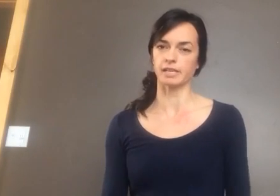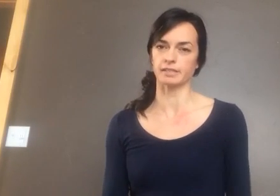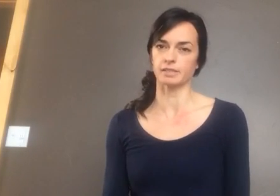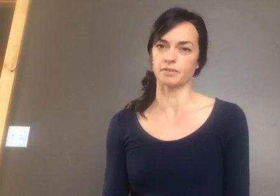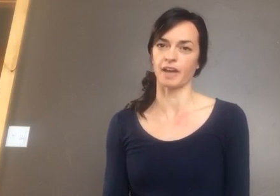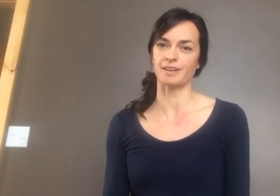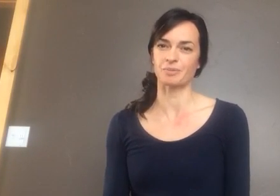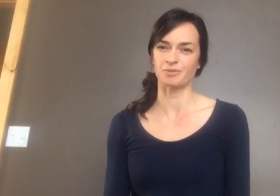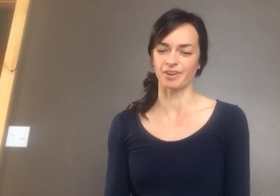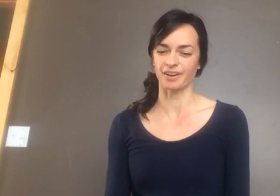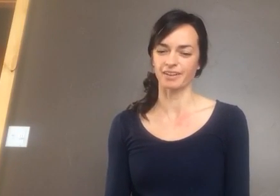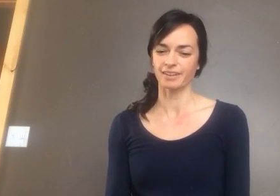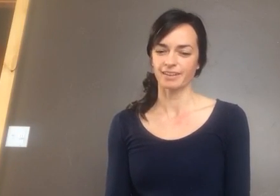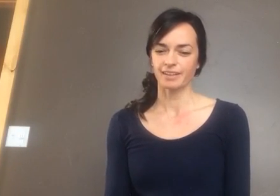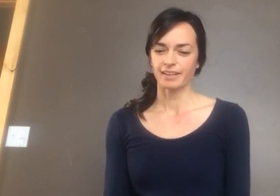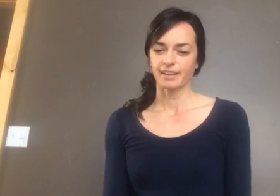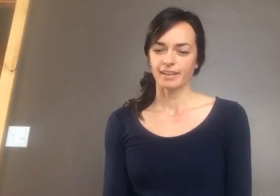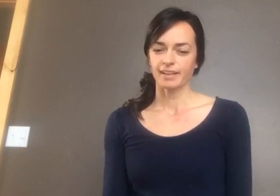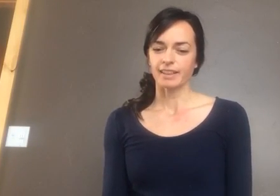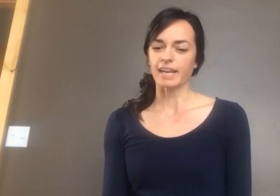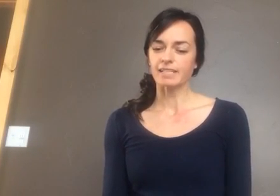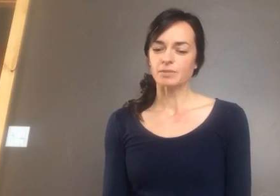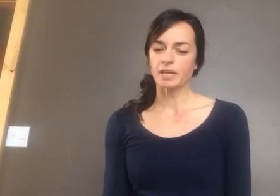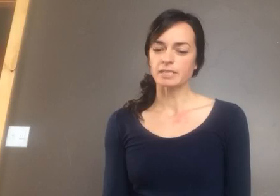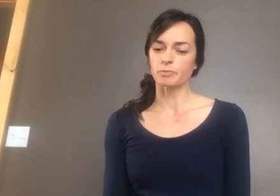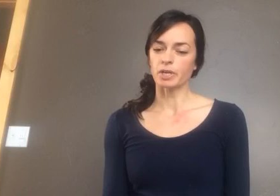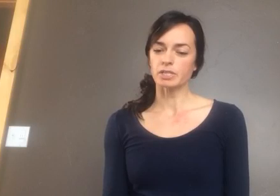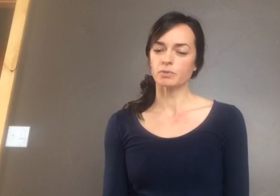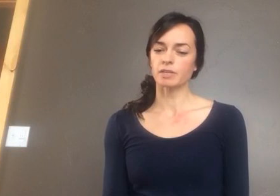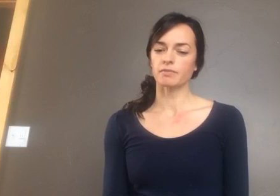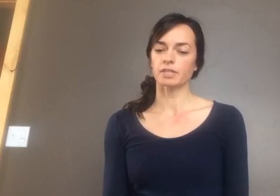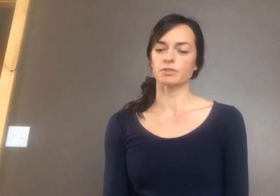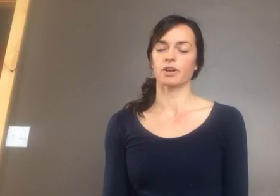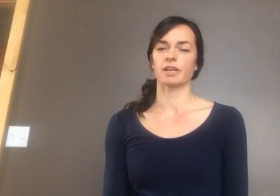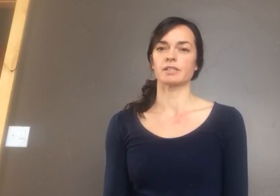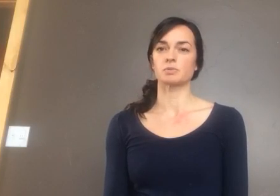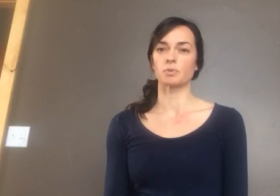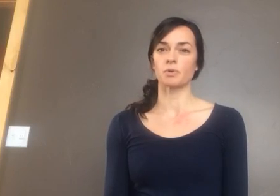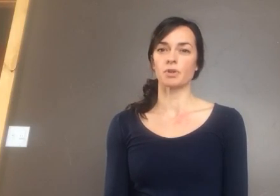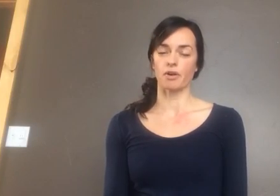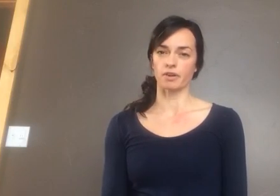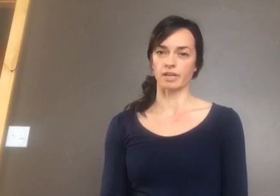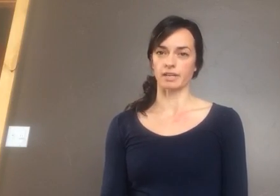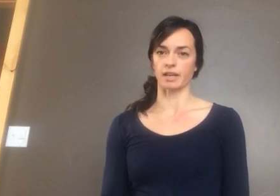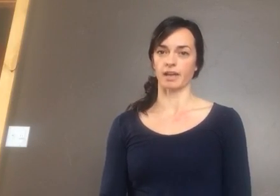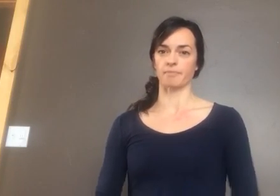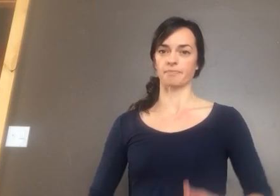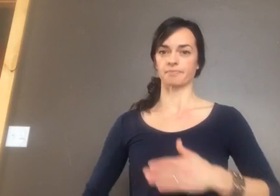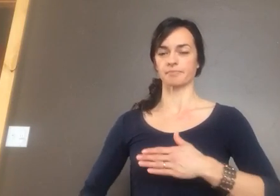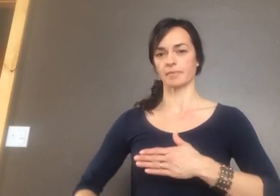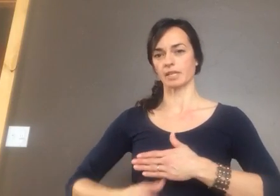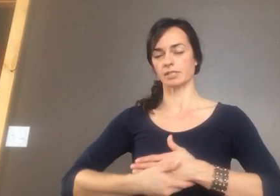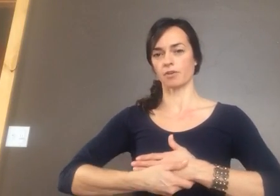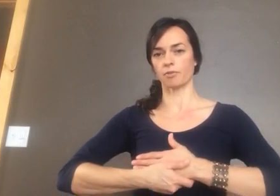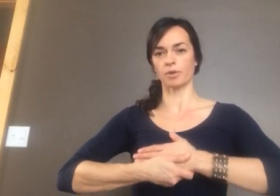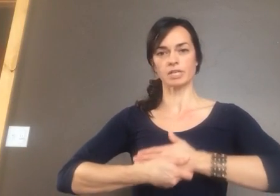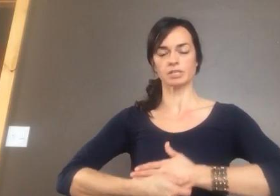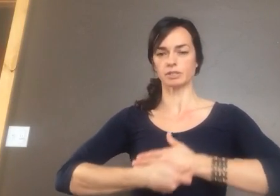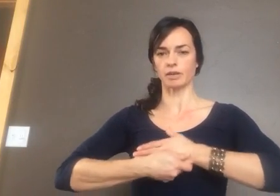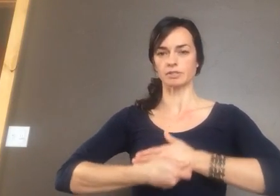signs that we've had before. The next one is British Queen Victoria's rule over India. So for British, that